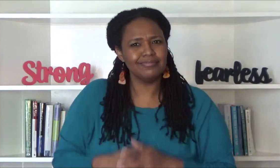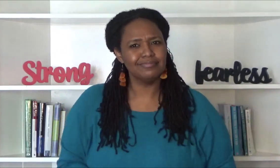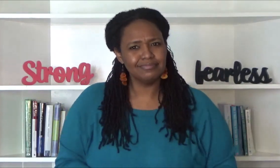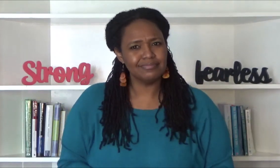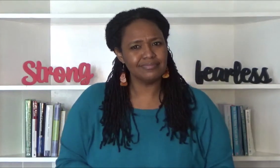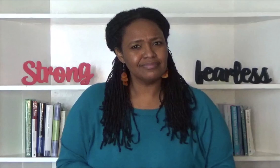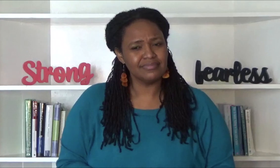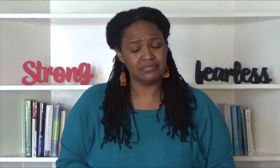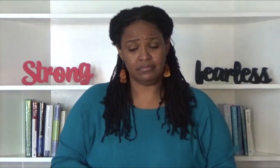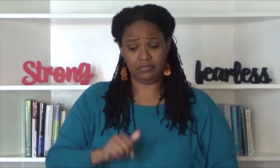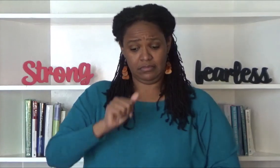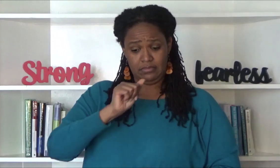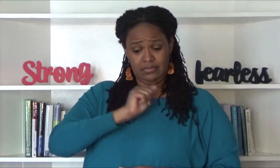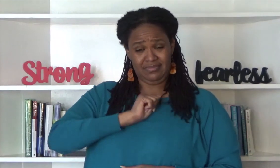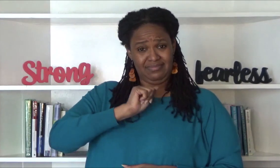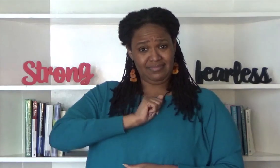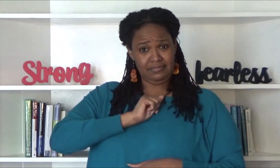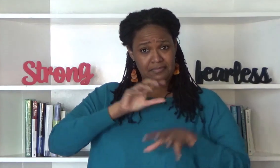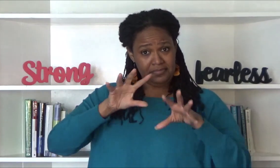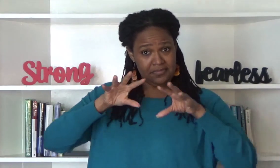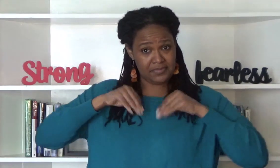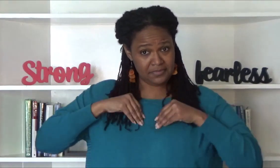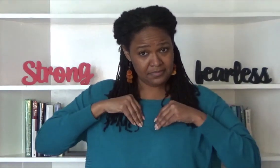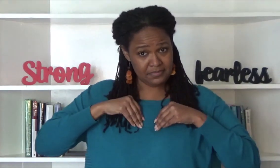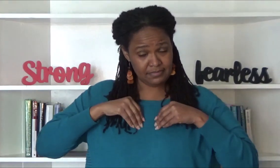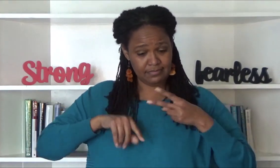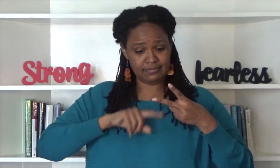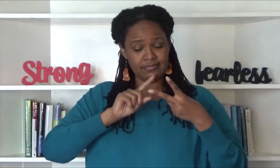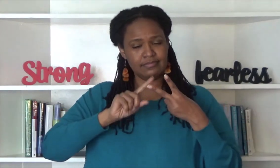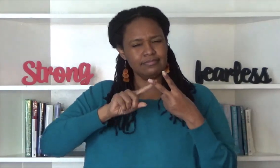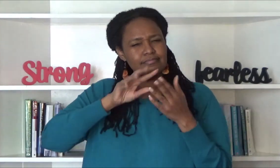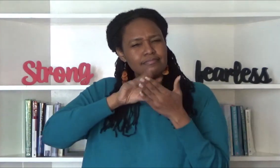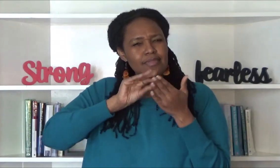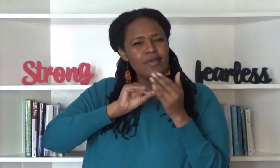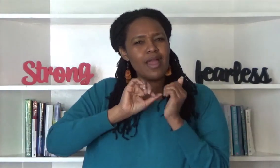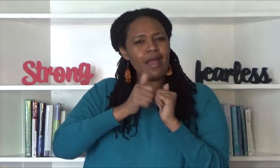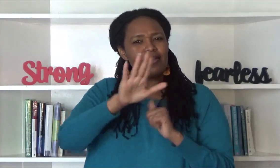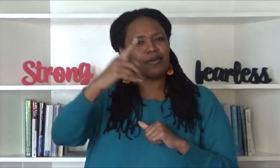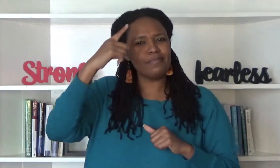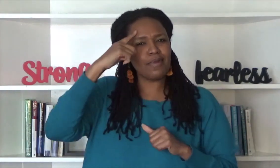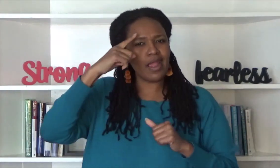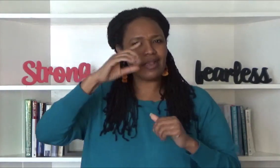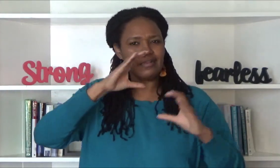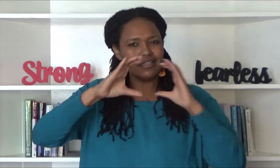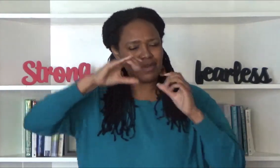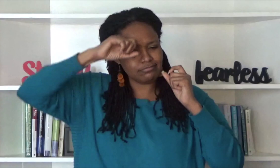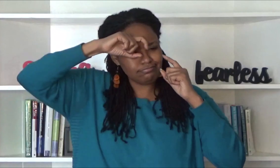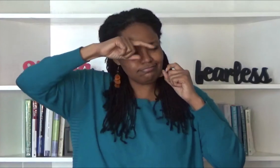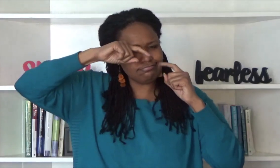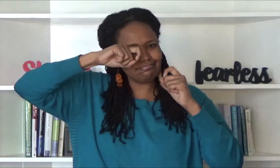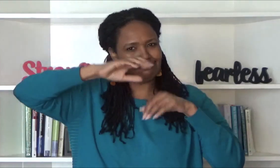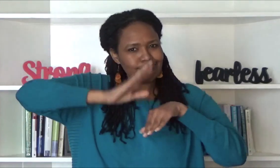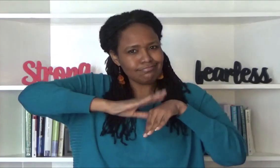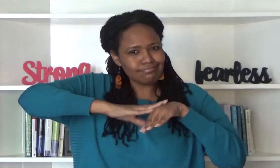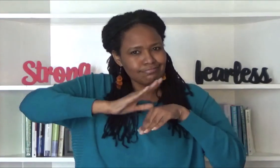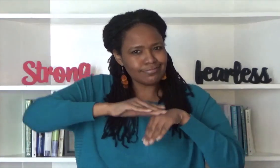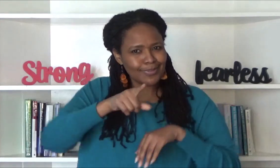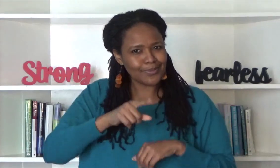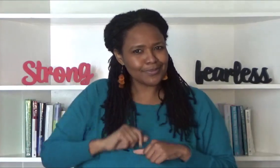self-acceptance self learning how your brain communicates with you and using mindfulness